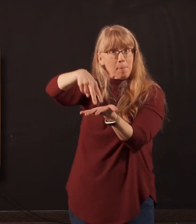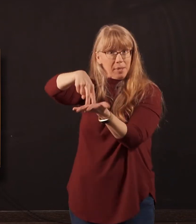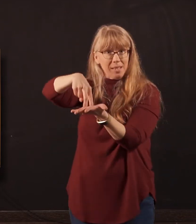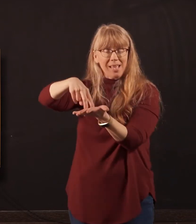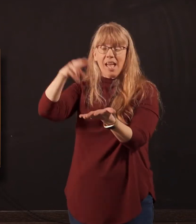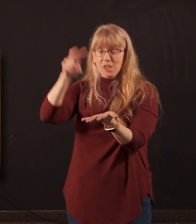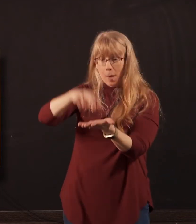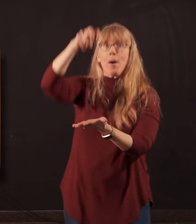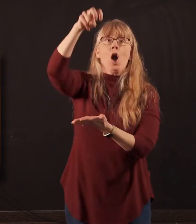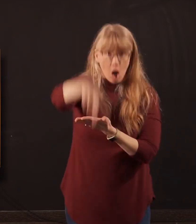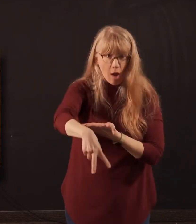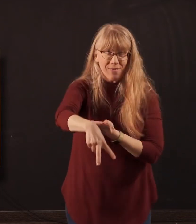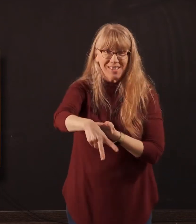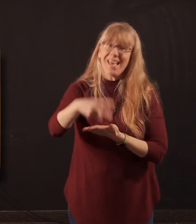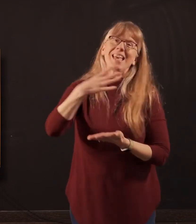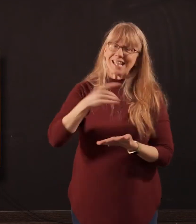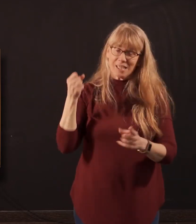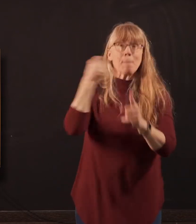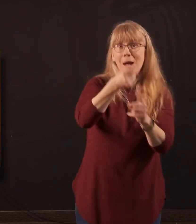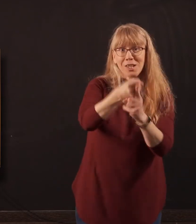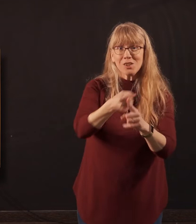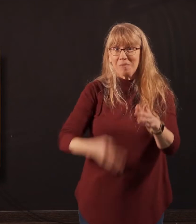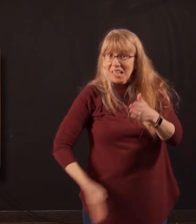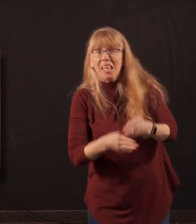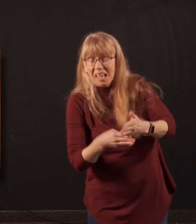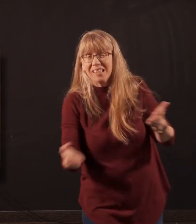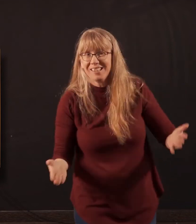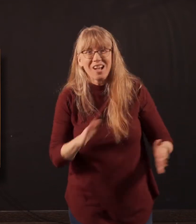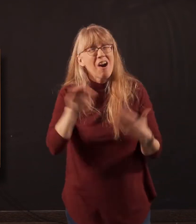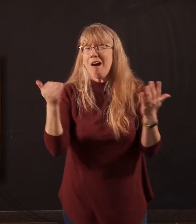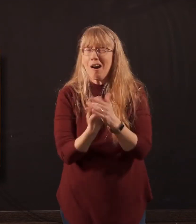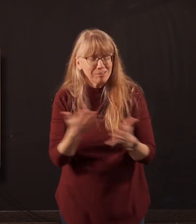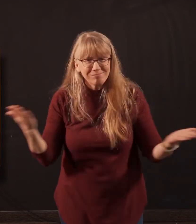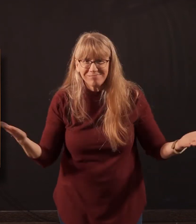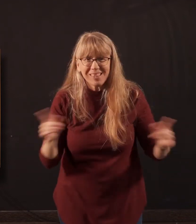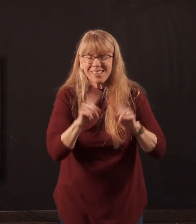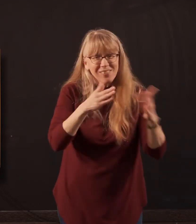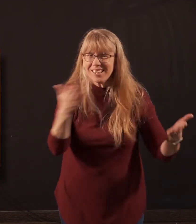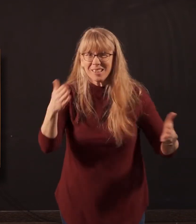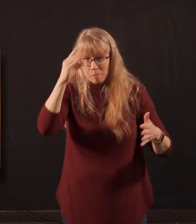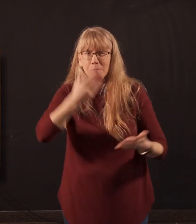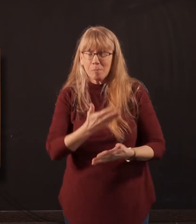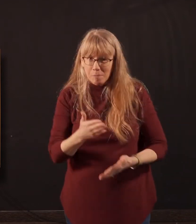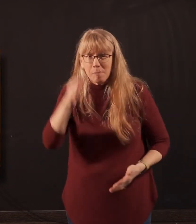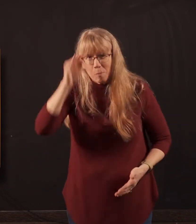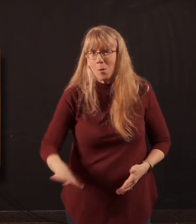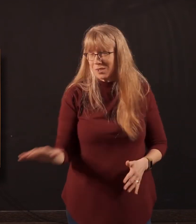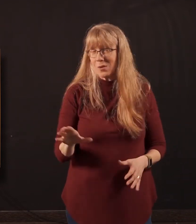likes to jump off things. He likes to punch things, kick things. The whole gambit that you can imagine. And like most four-year-old